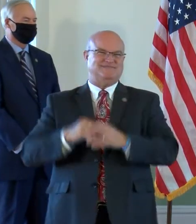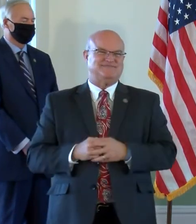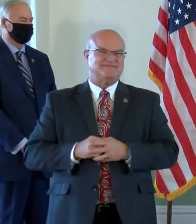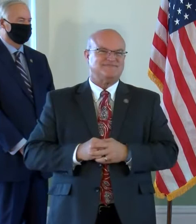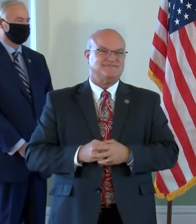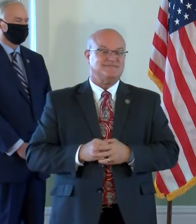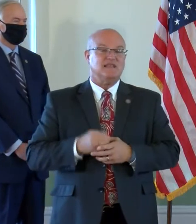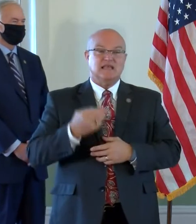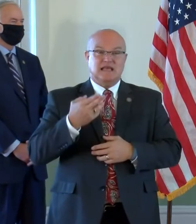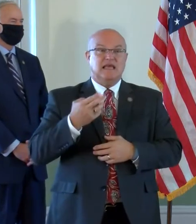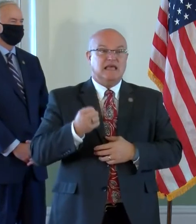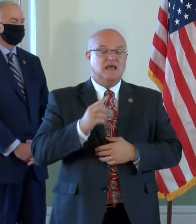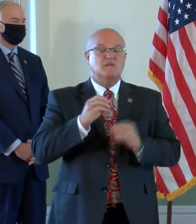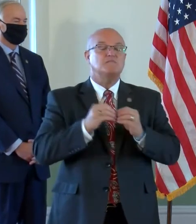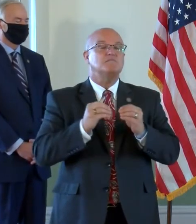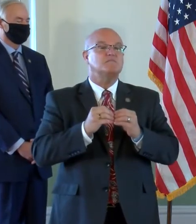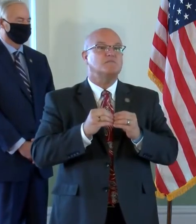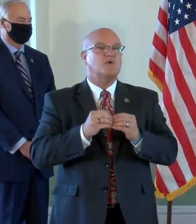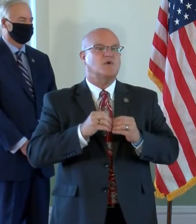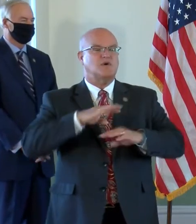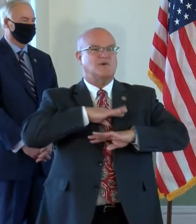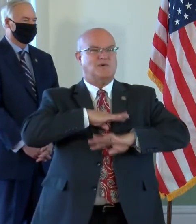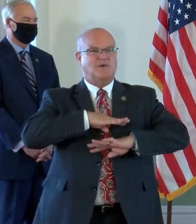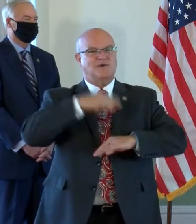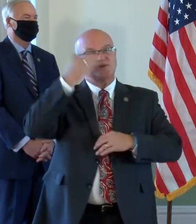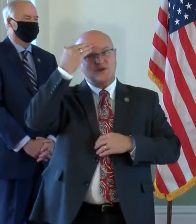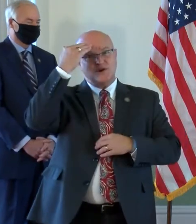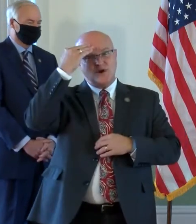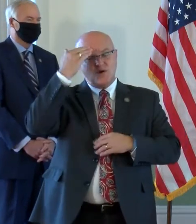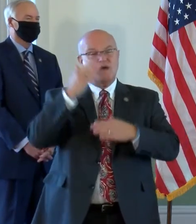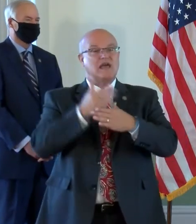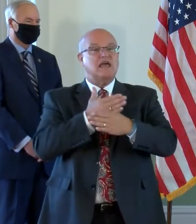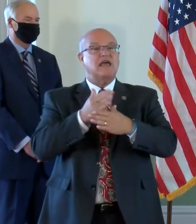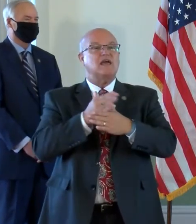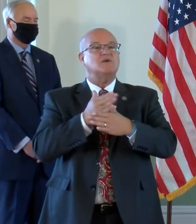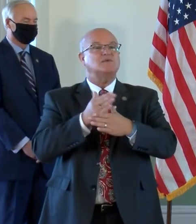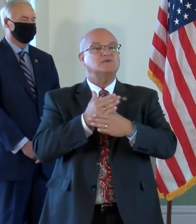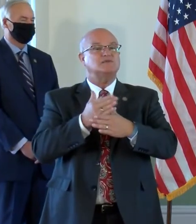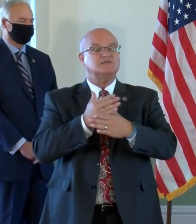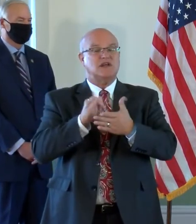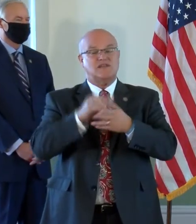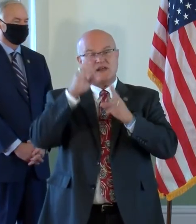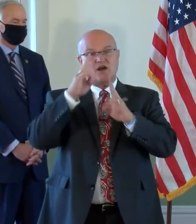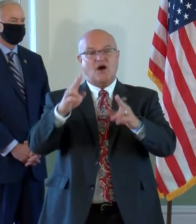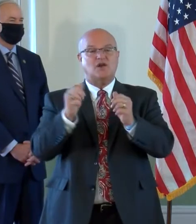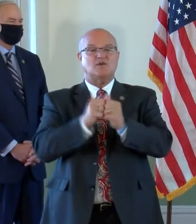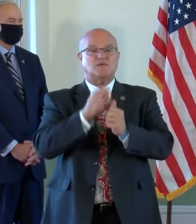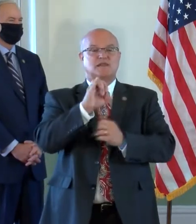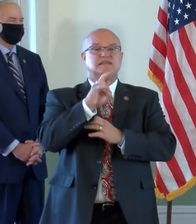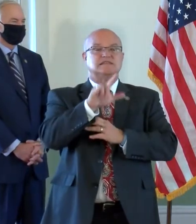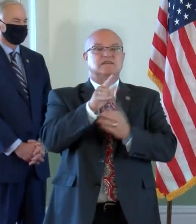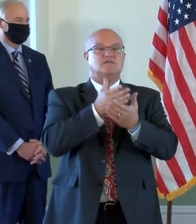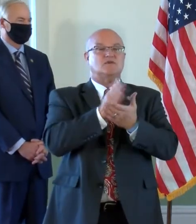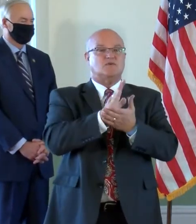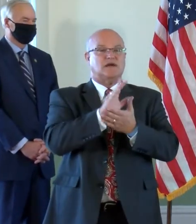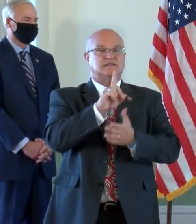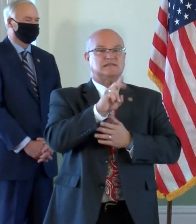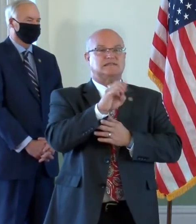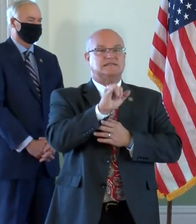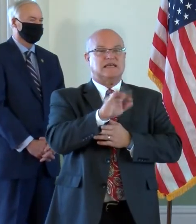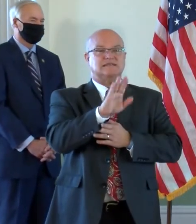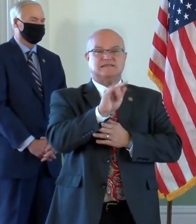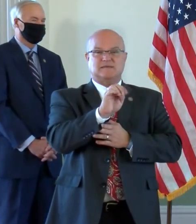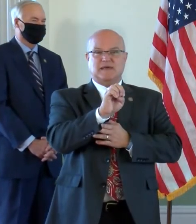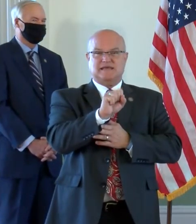He would have been even more gratified to know that he will share the distinction with civil rights icon Daisy Bates.